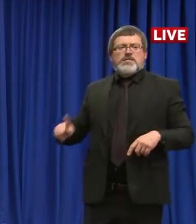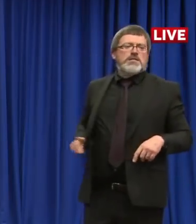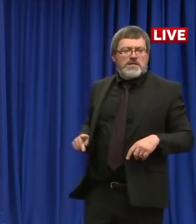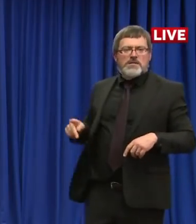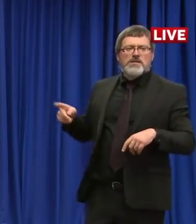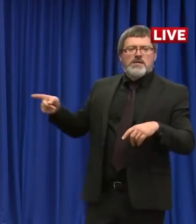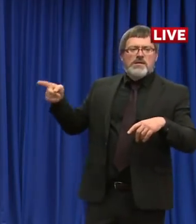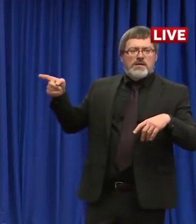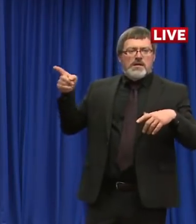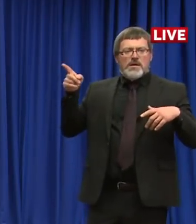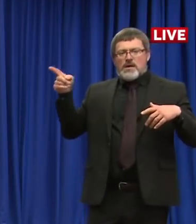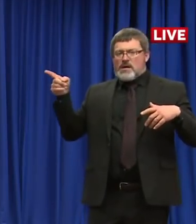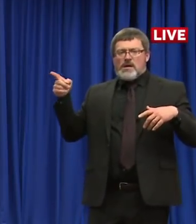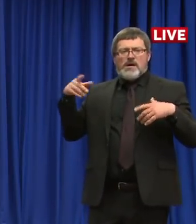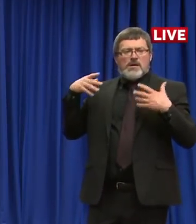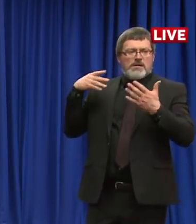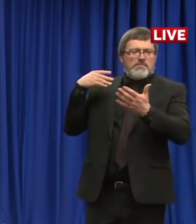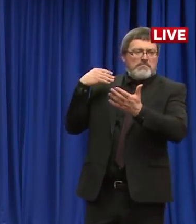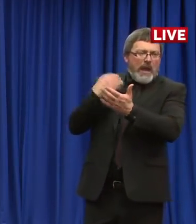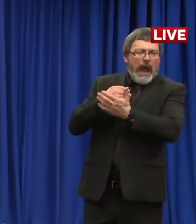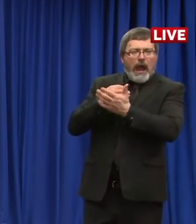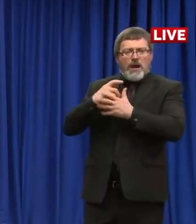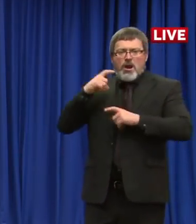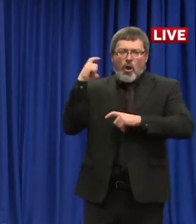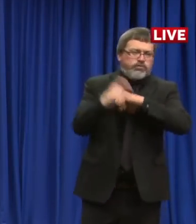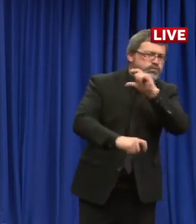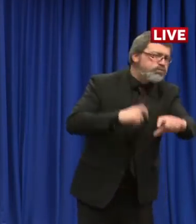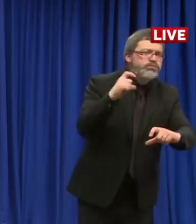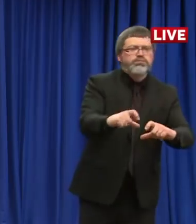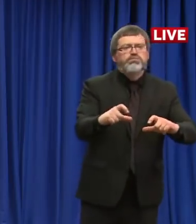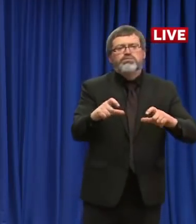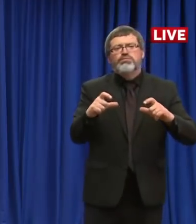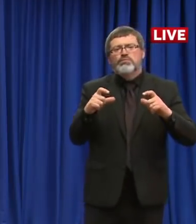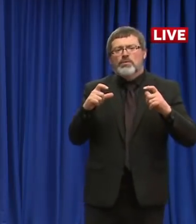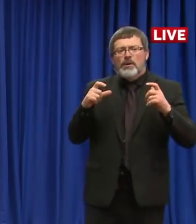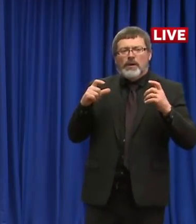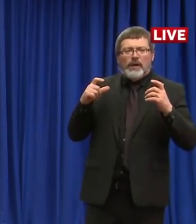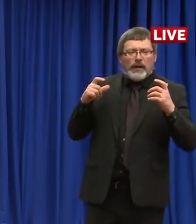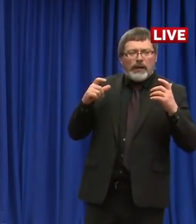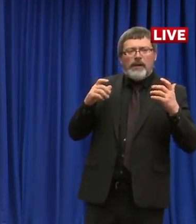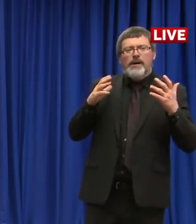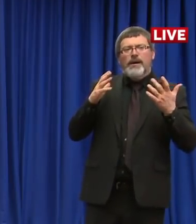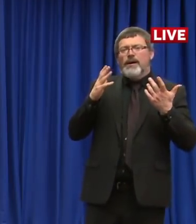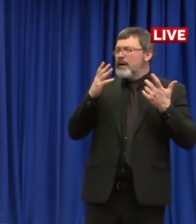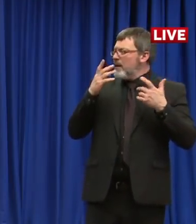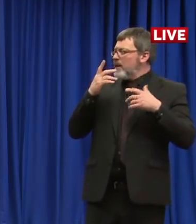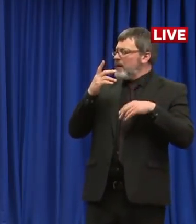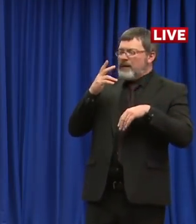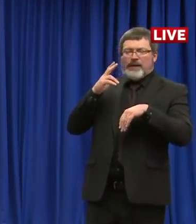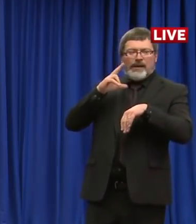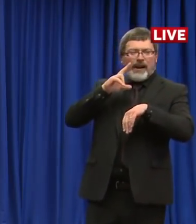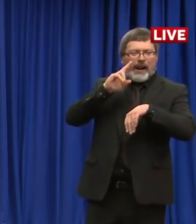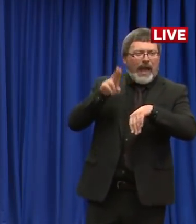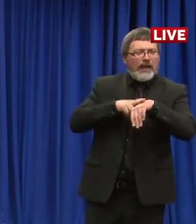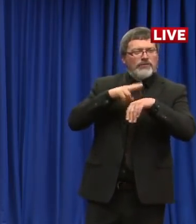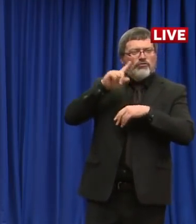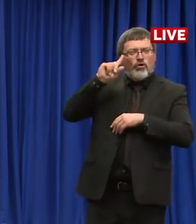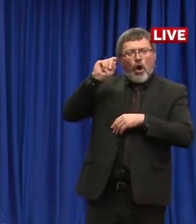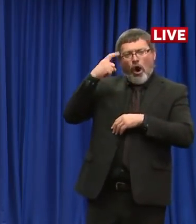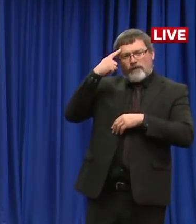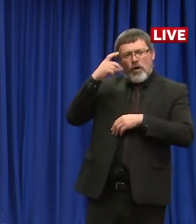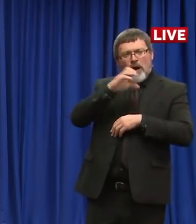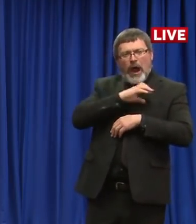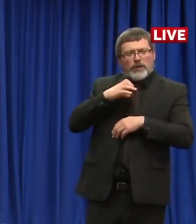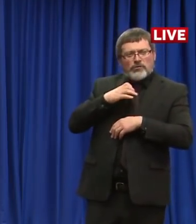Governors Association is running an ad with the phrase Sununu flu attempting to connect you, apparently, to the coronavirus. What's your response